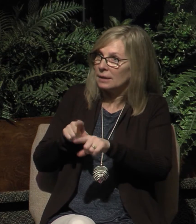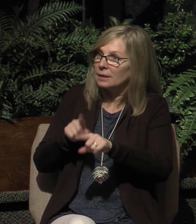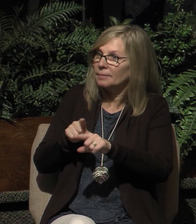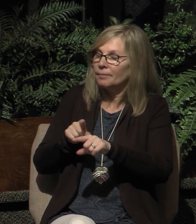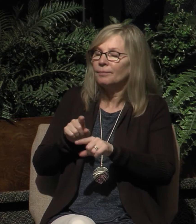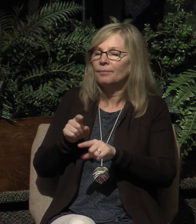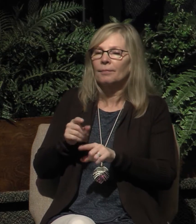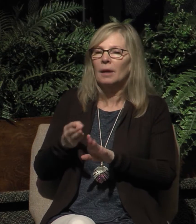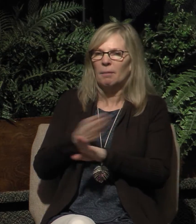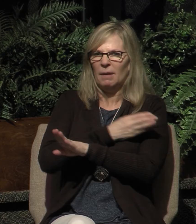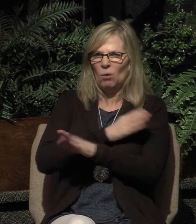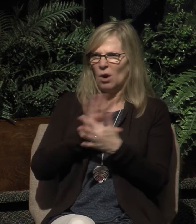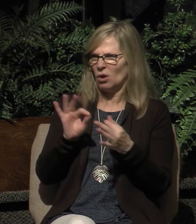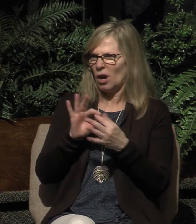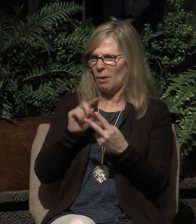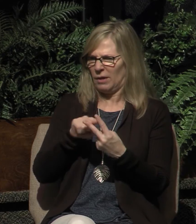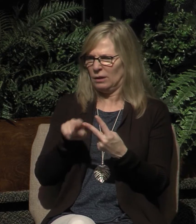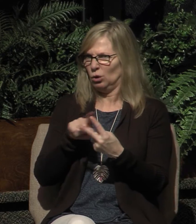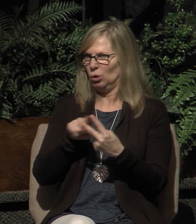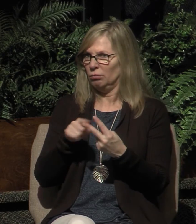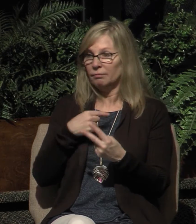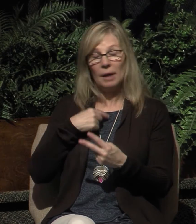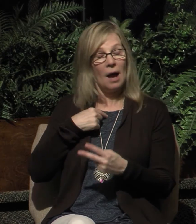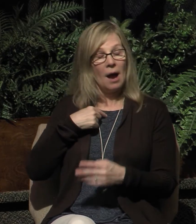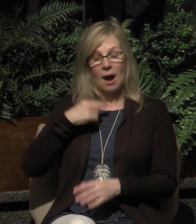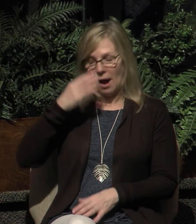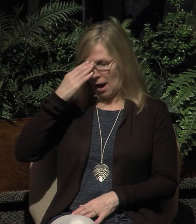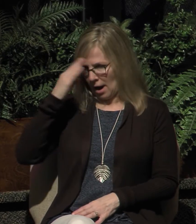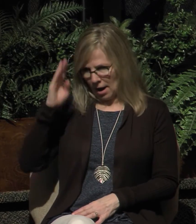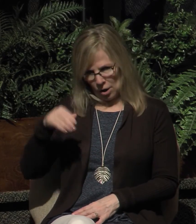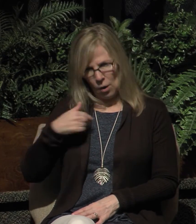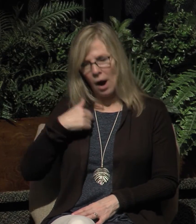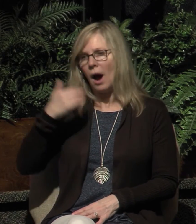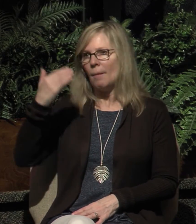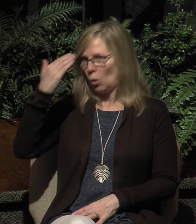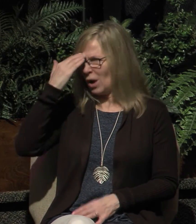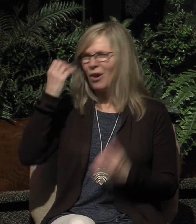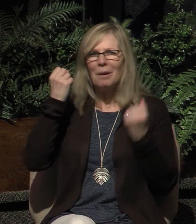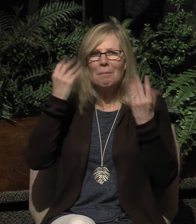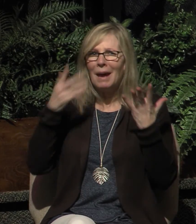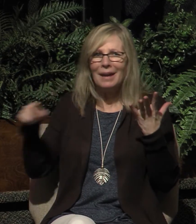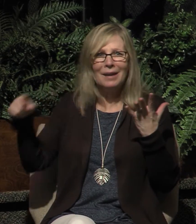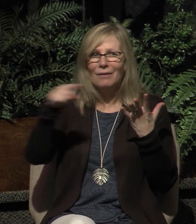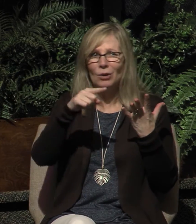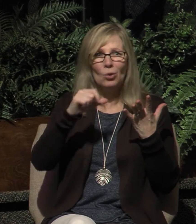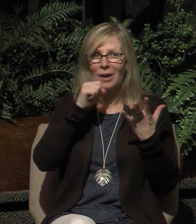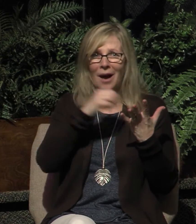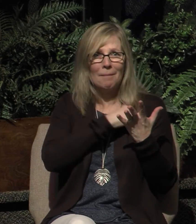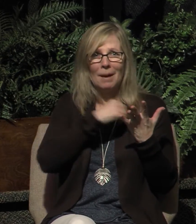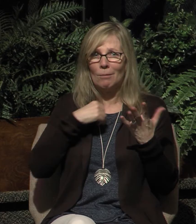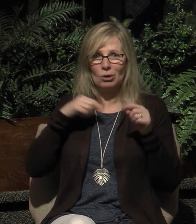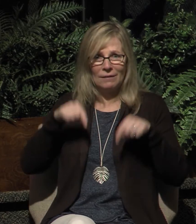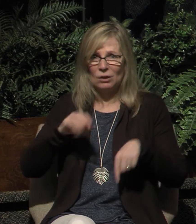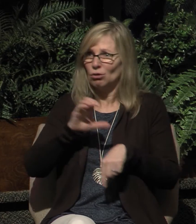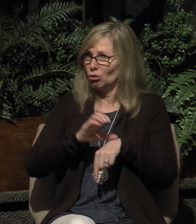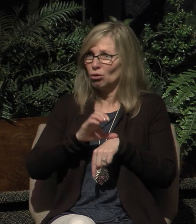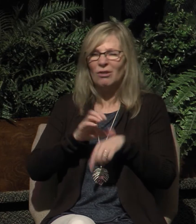address these issues, I do want to say that I know, I am aware, that many of you who are not members of this church do support